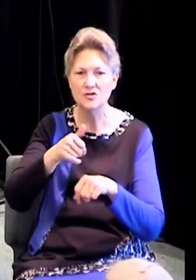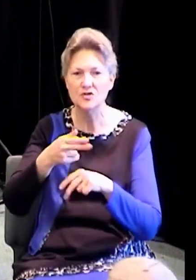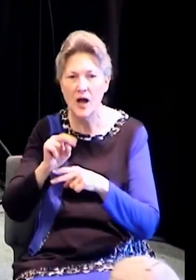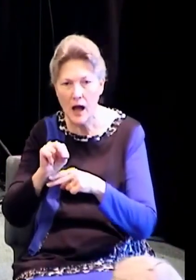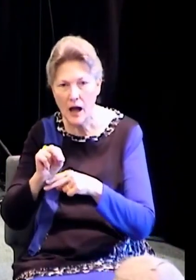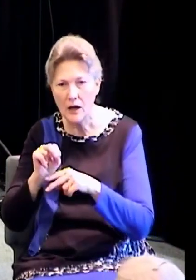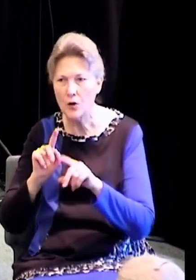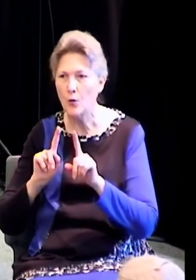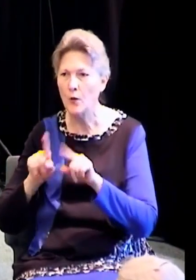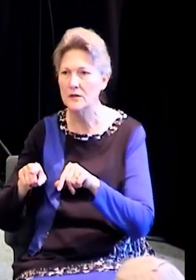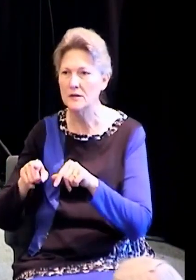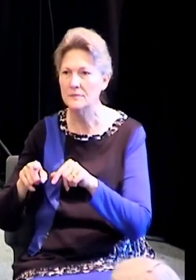He held out his cup.